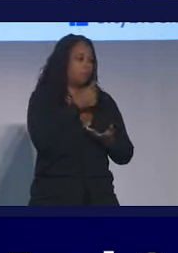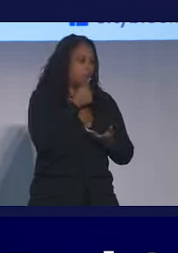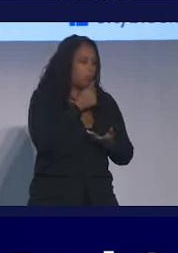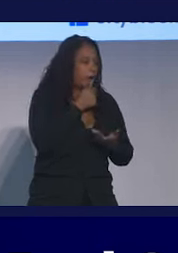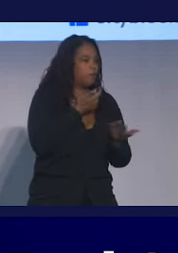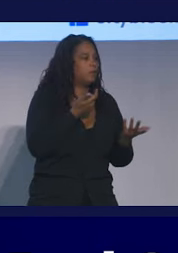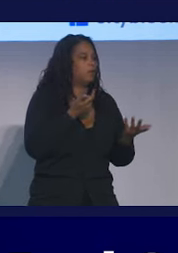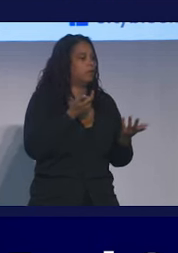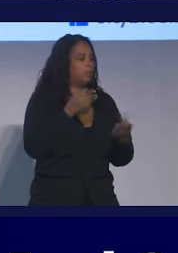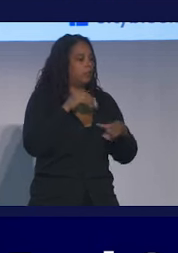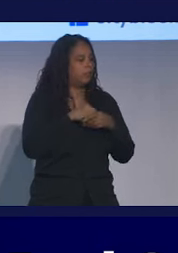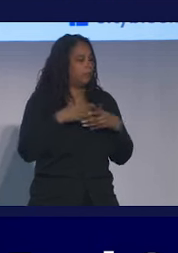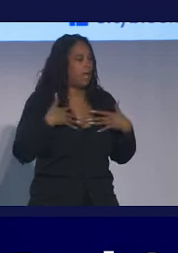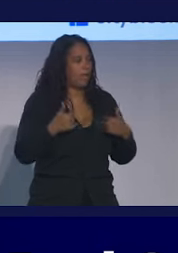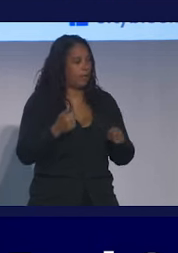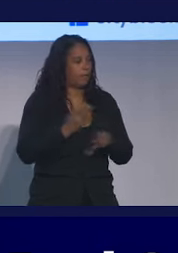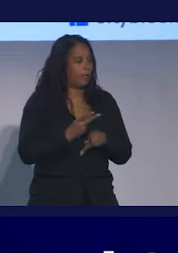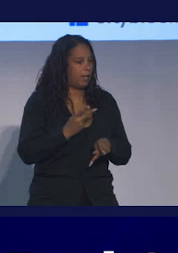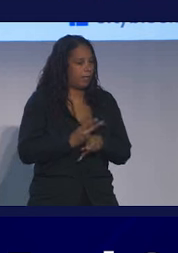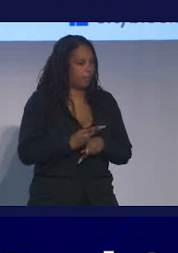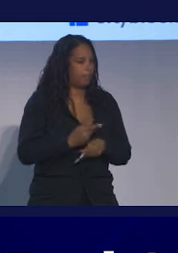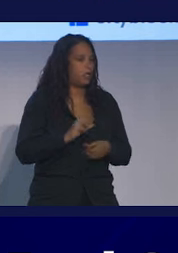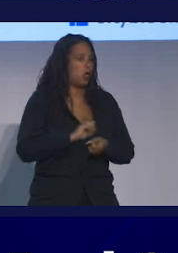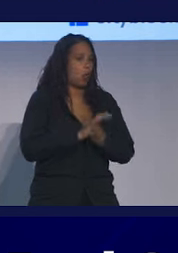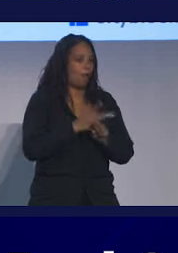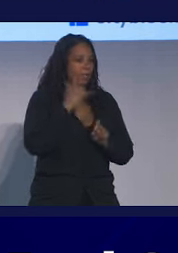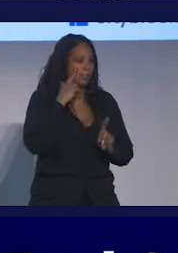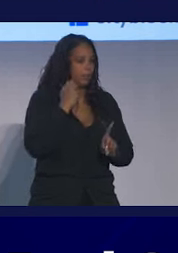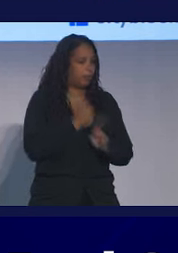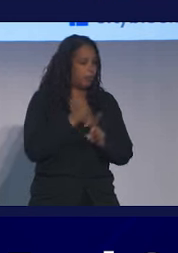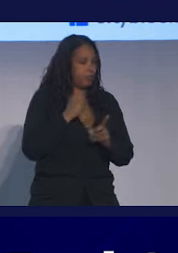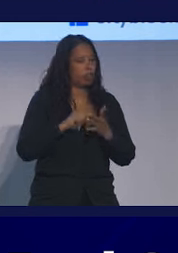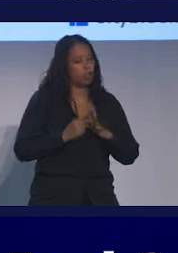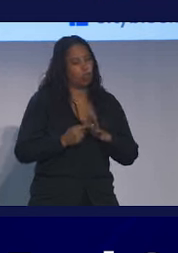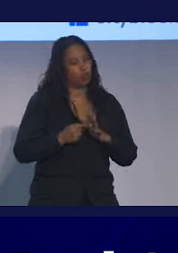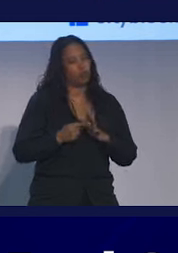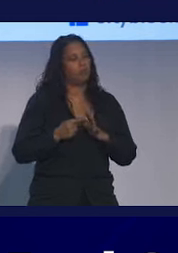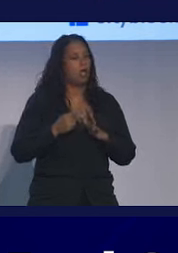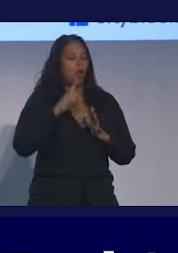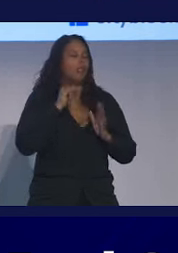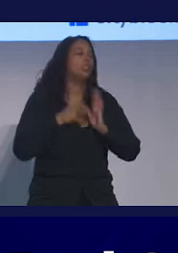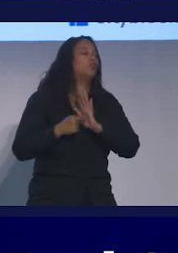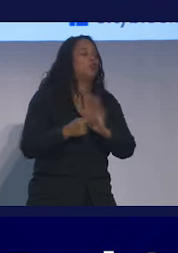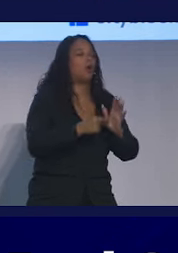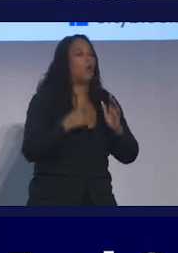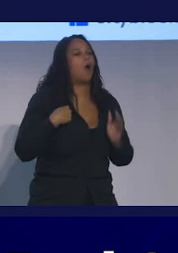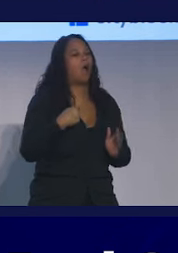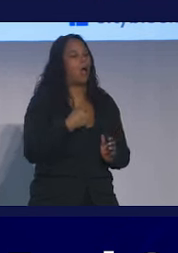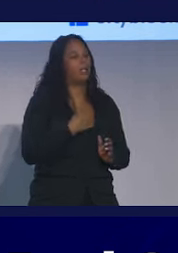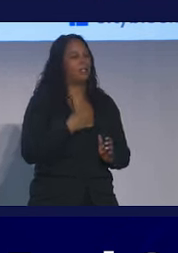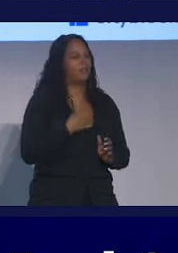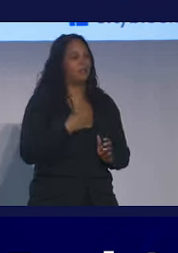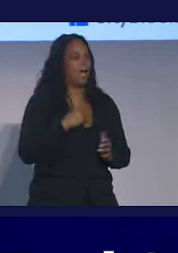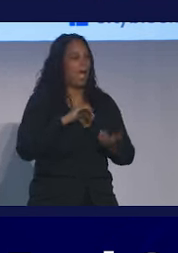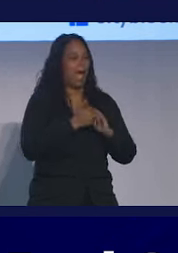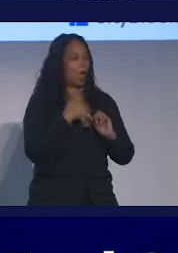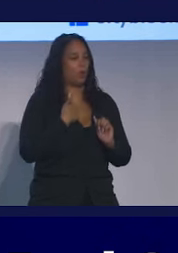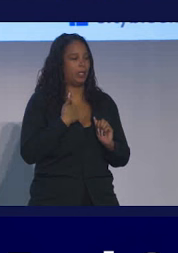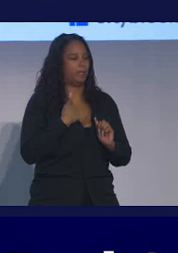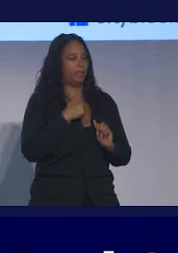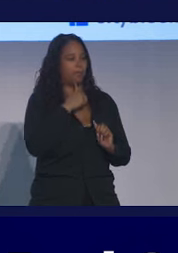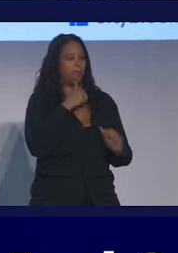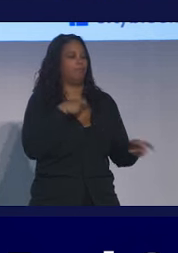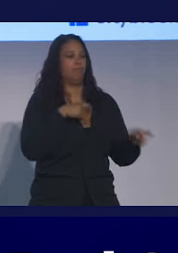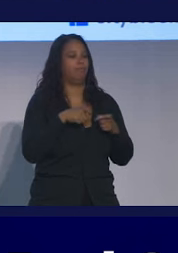And, you know, the COVID pandemic, again, I keep saying it over and over again, just showed us just how far off base we are from where we need to